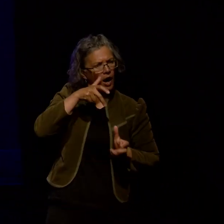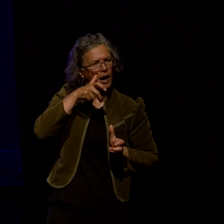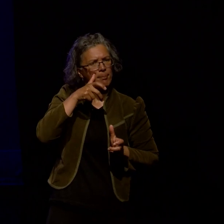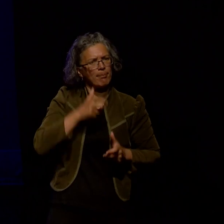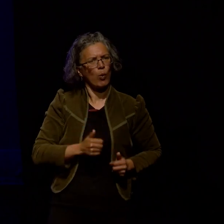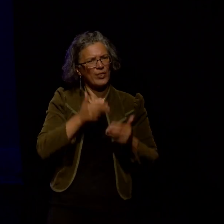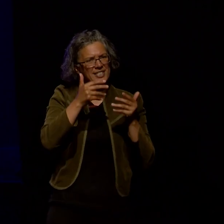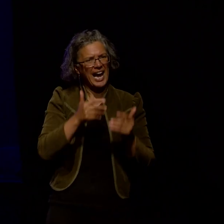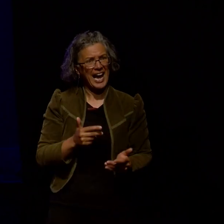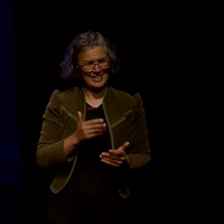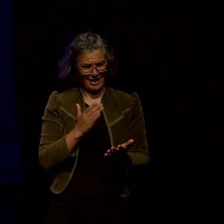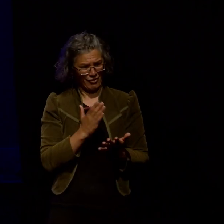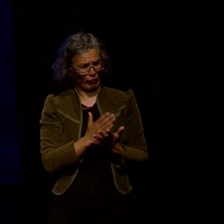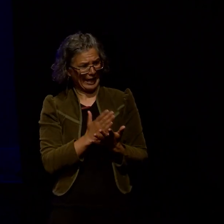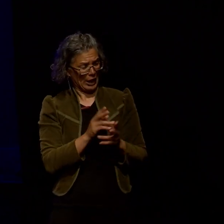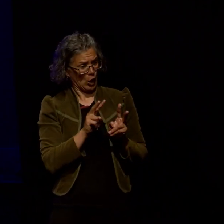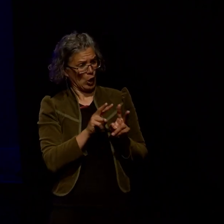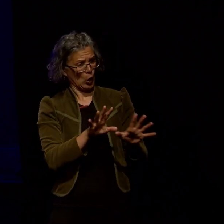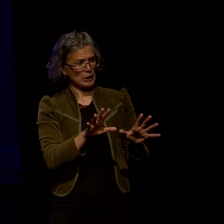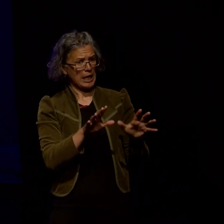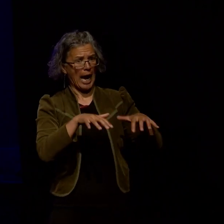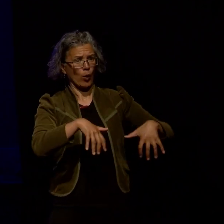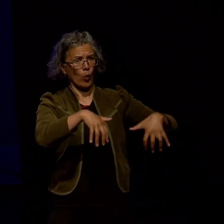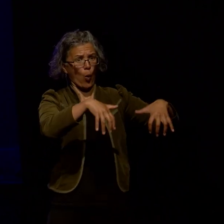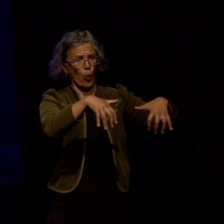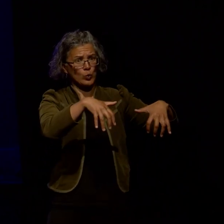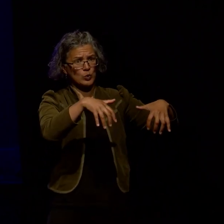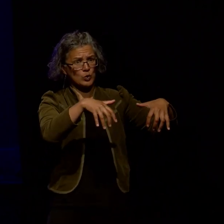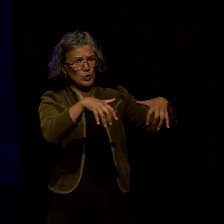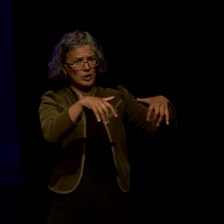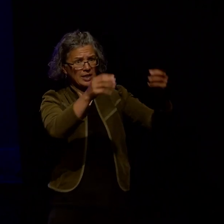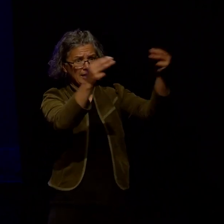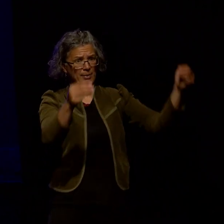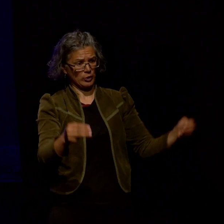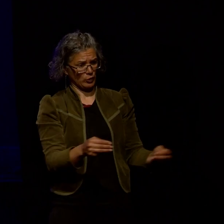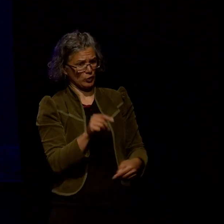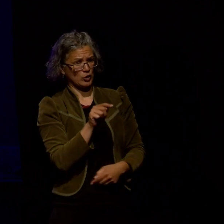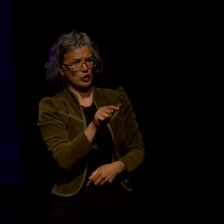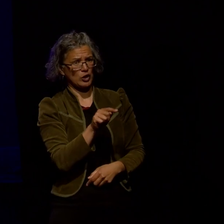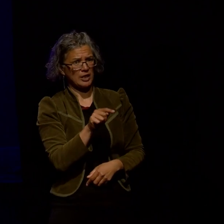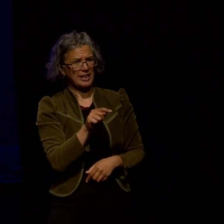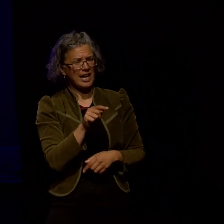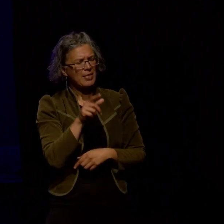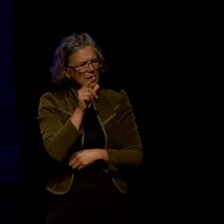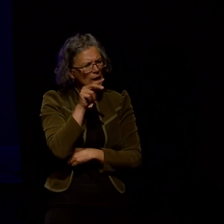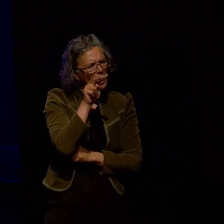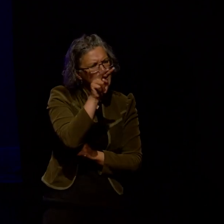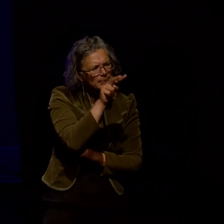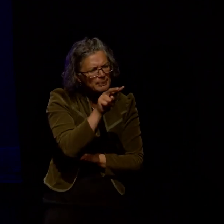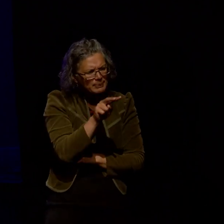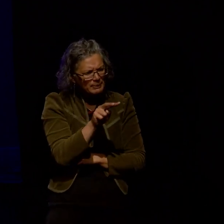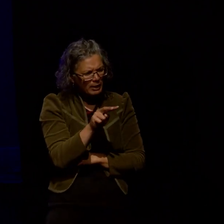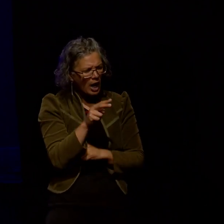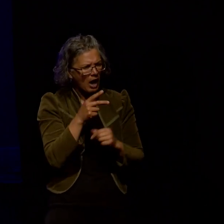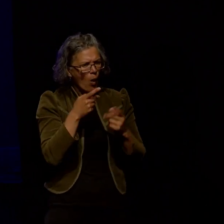with is just this ghostly electrical image the text encourages the reader to look for traces of coasts and for